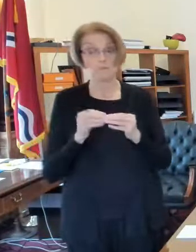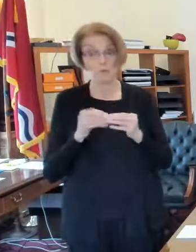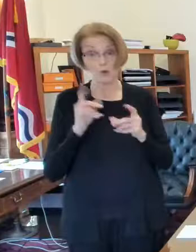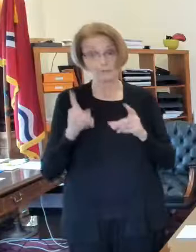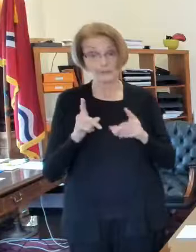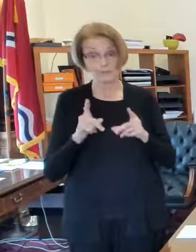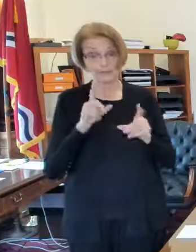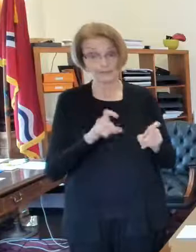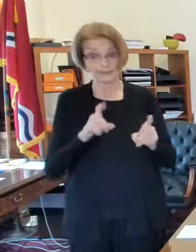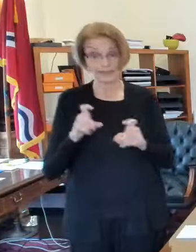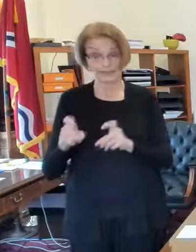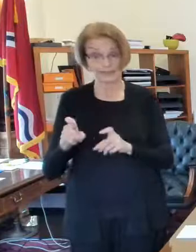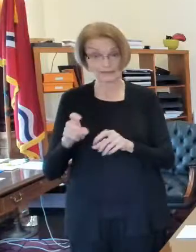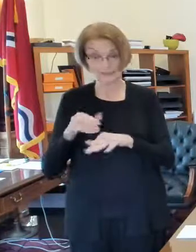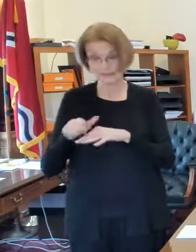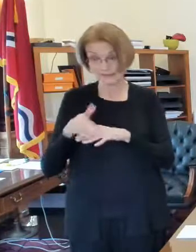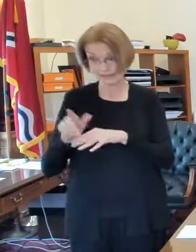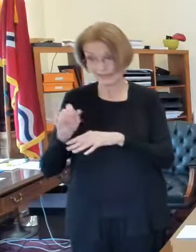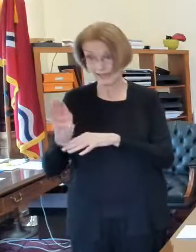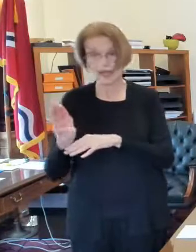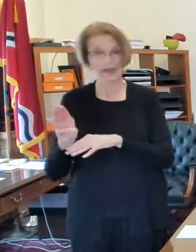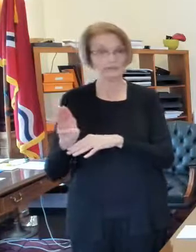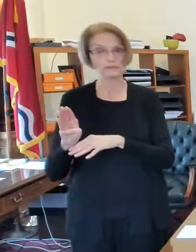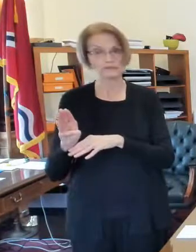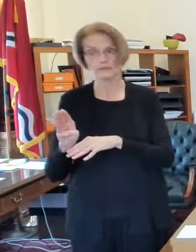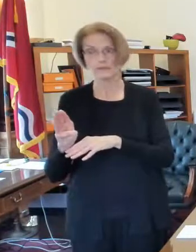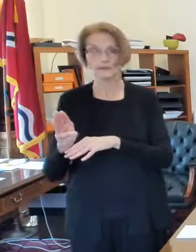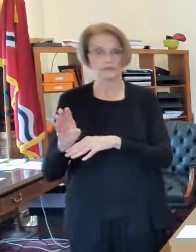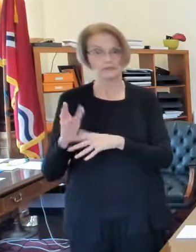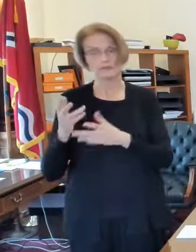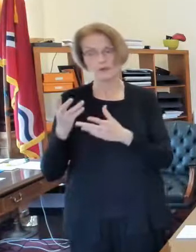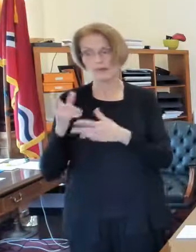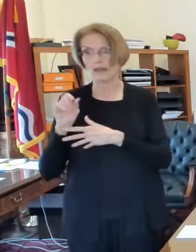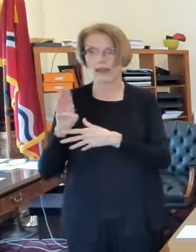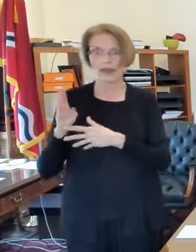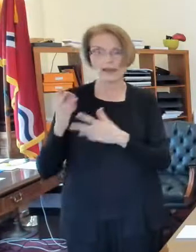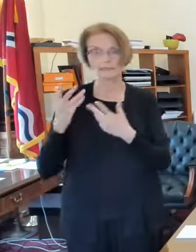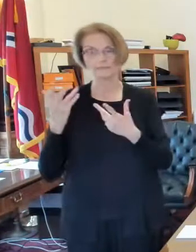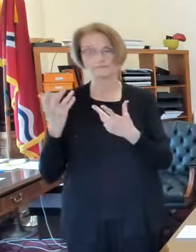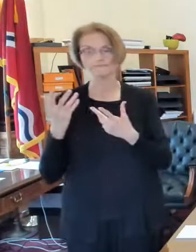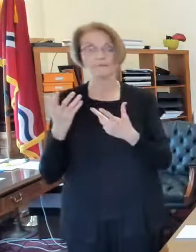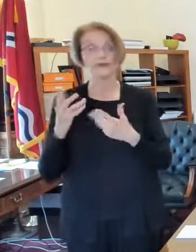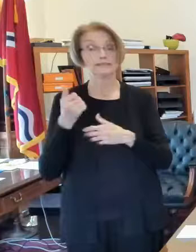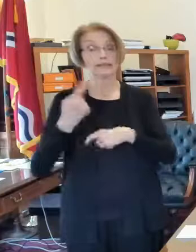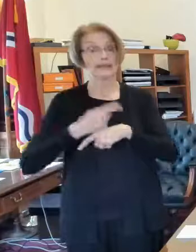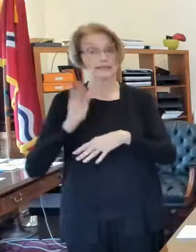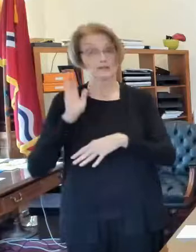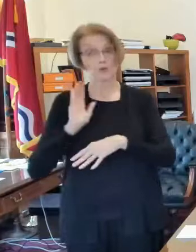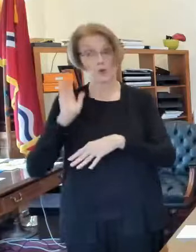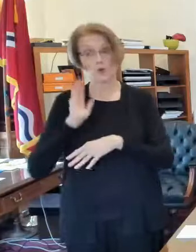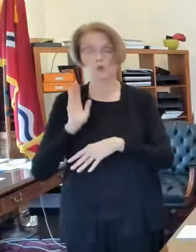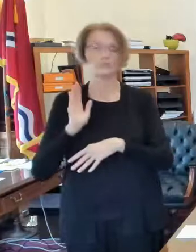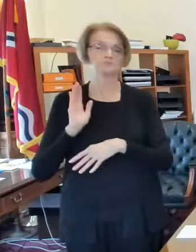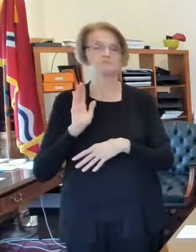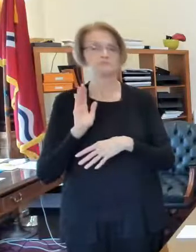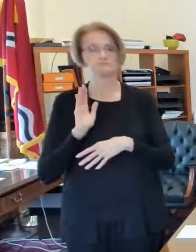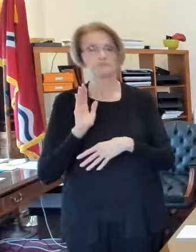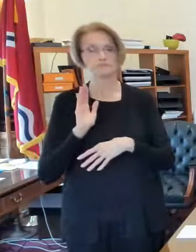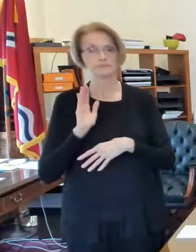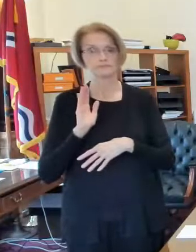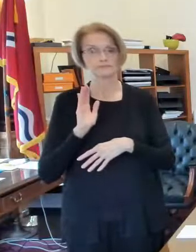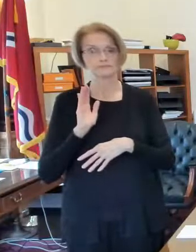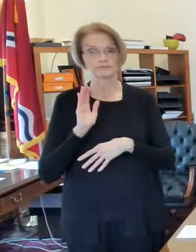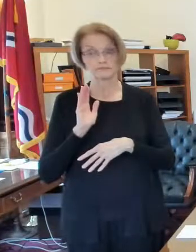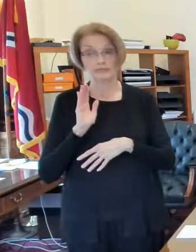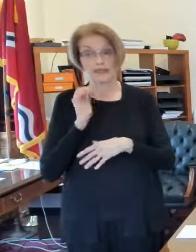the labs you know they have a finite capacity we were about 10 days ago we were down to an average of about three three